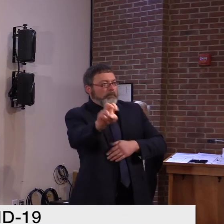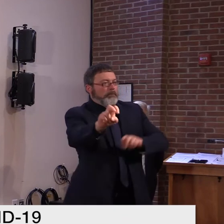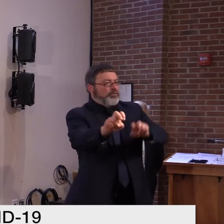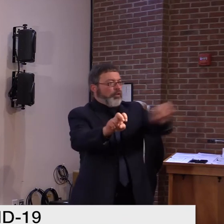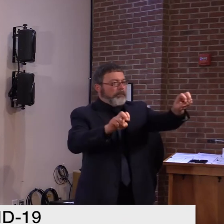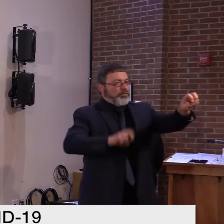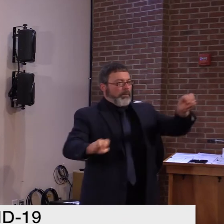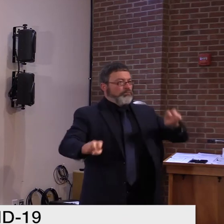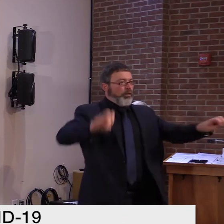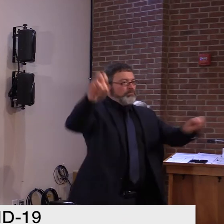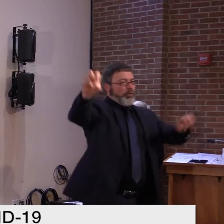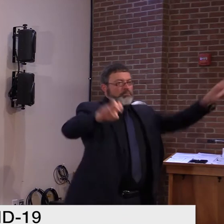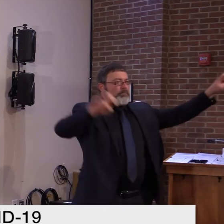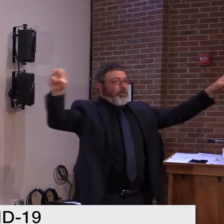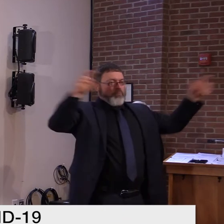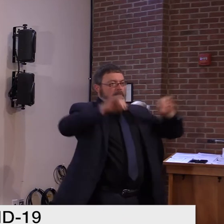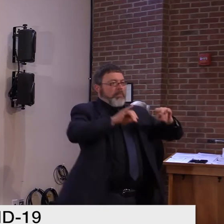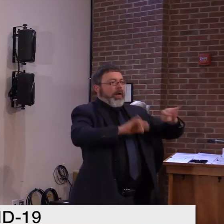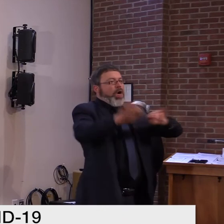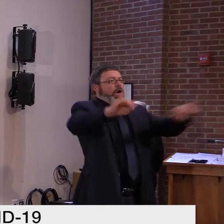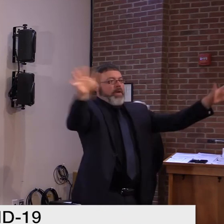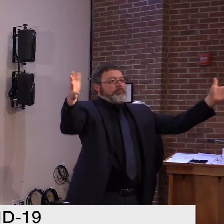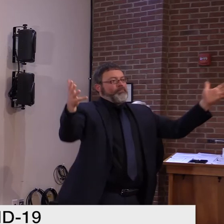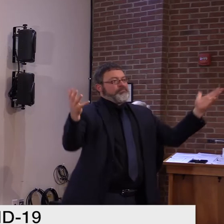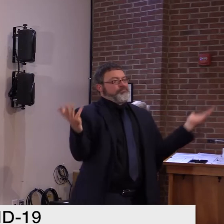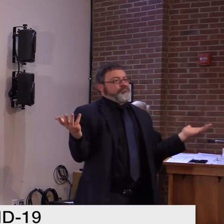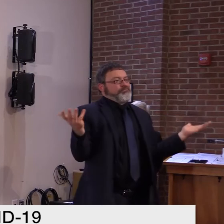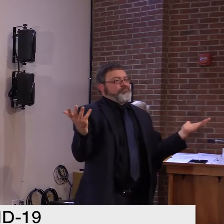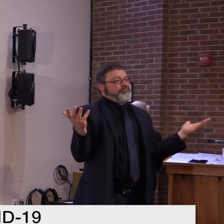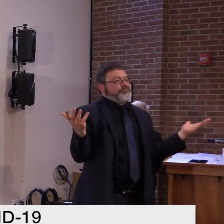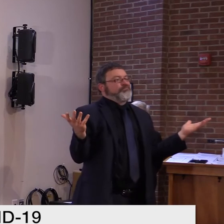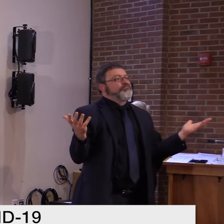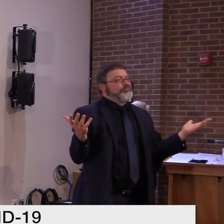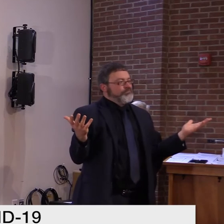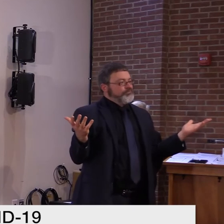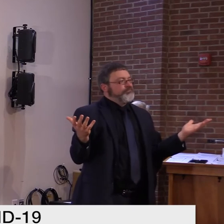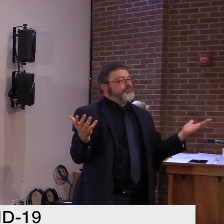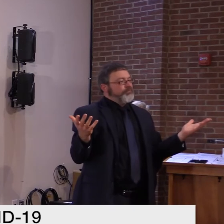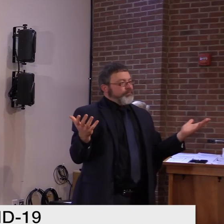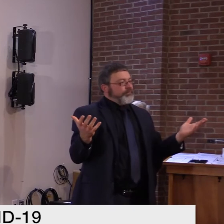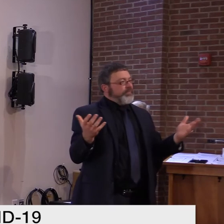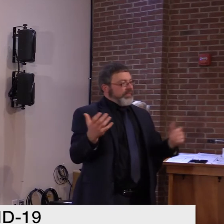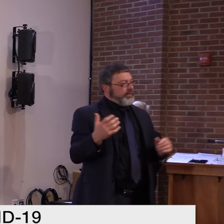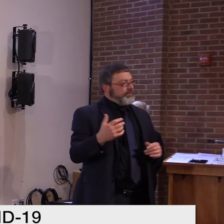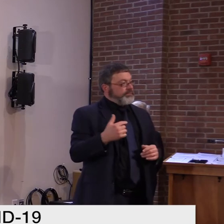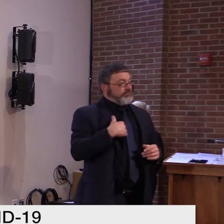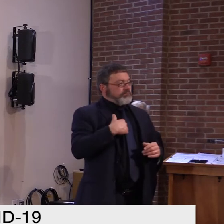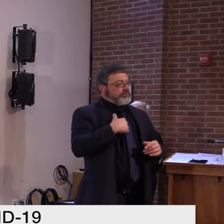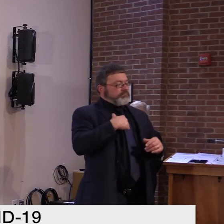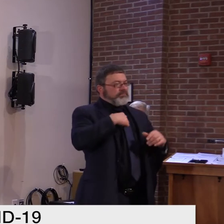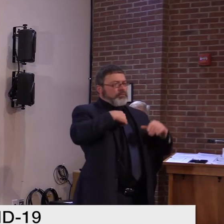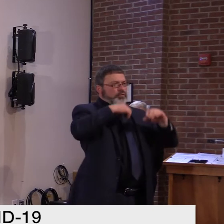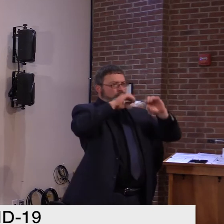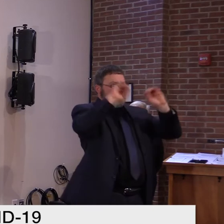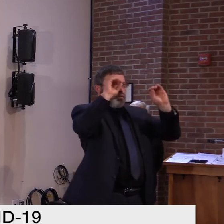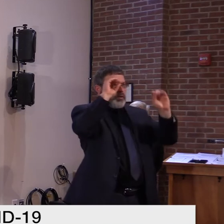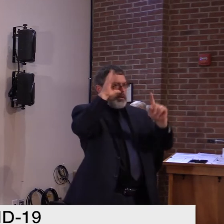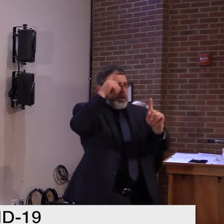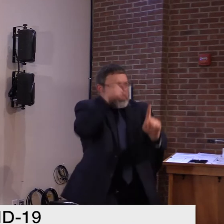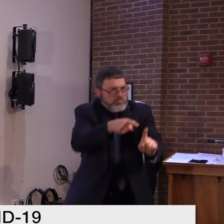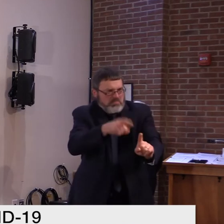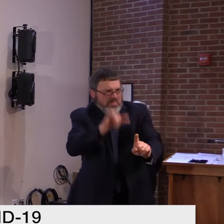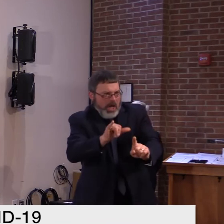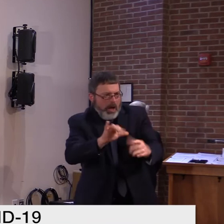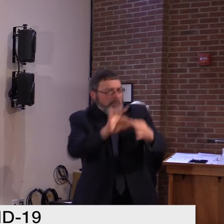And it's my belief, and I don't have anything to back this up with, but I would say the number of cases we're seeing in Washington County today